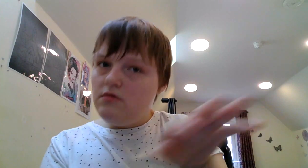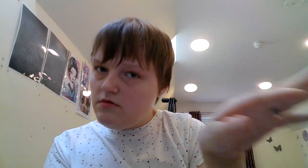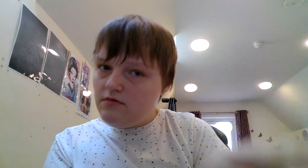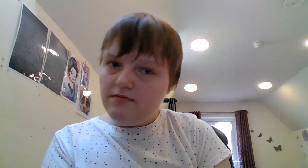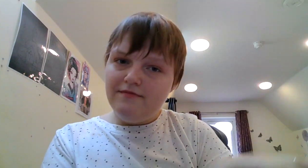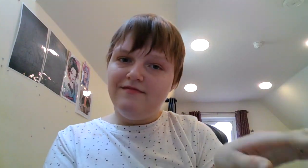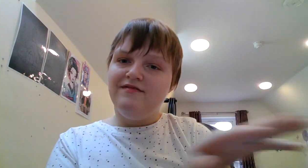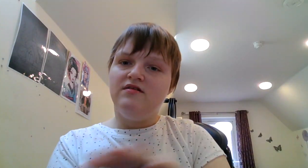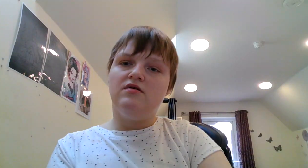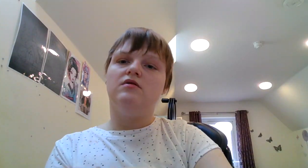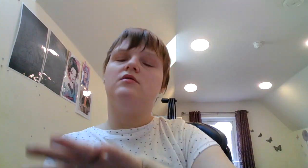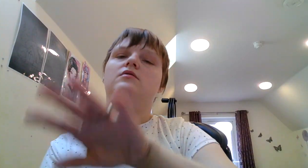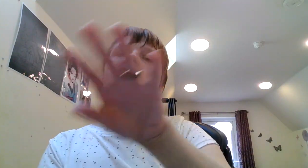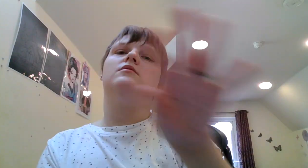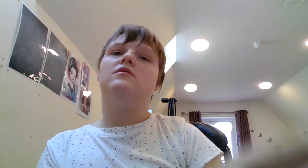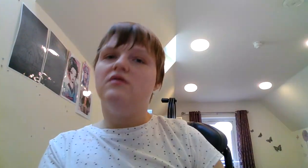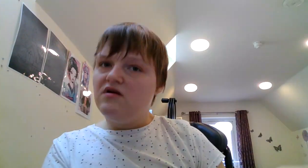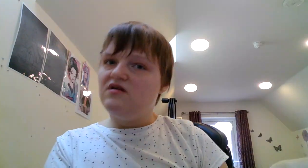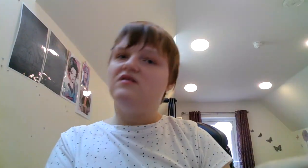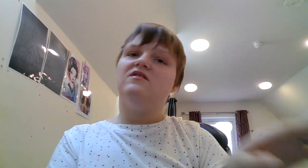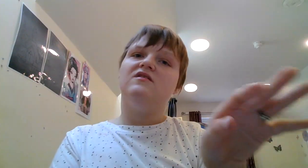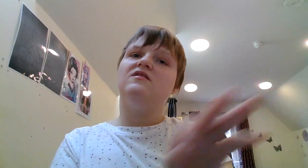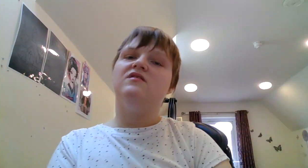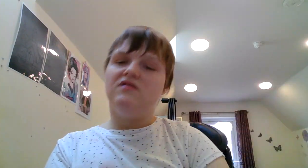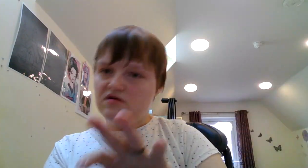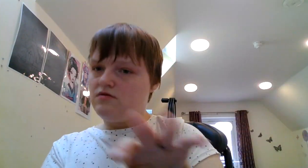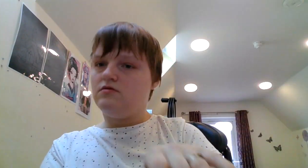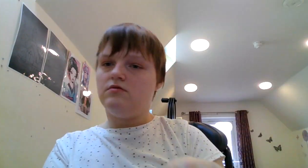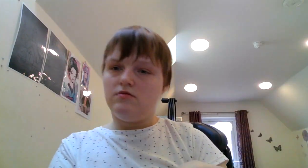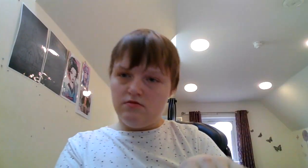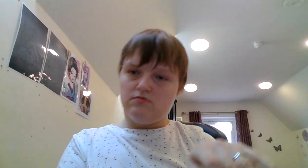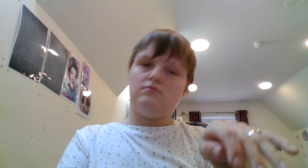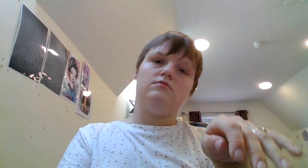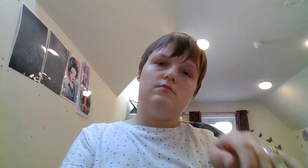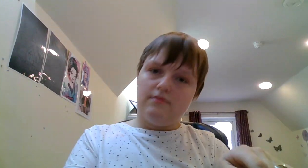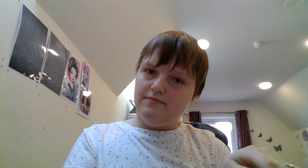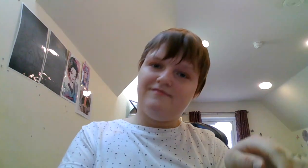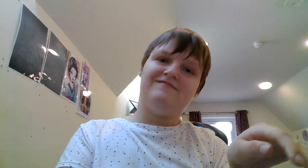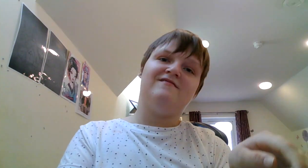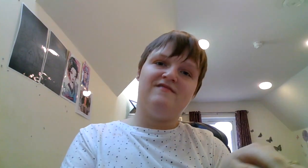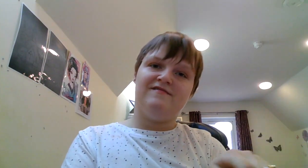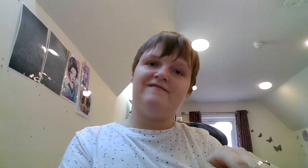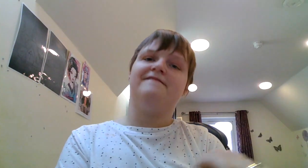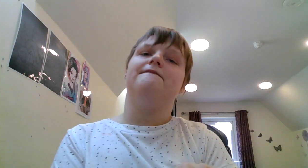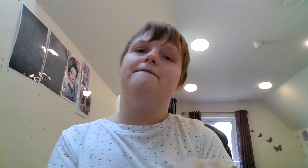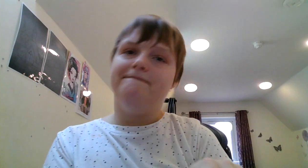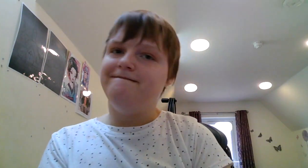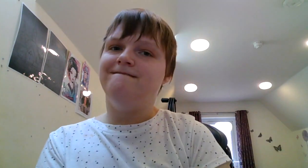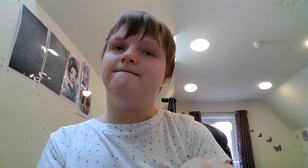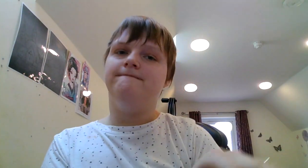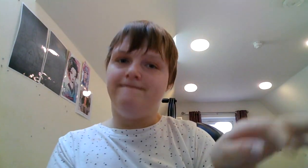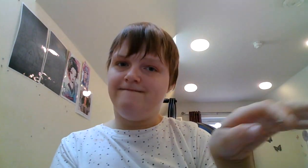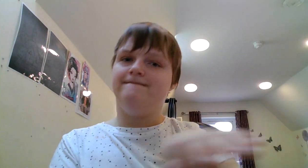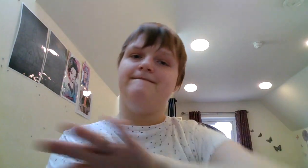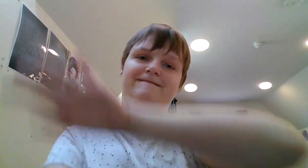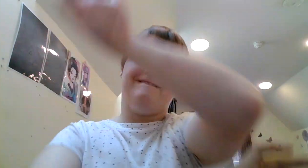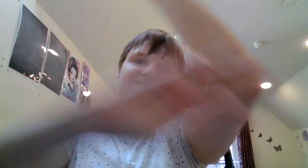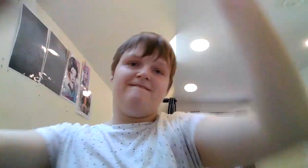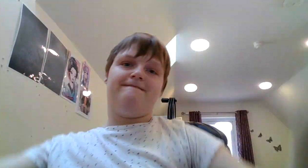showcase people with disabilities with intersectional identities because that allows viewers to see beyond disability.